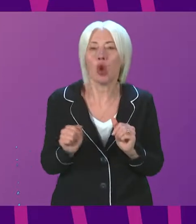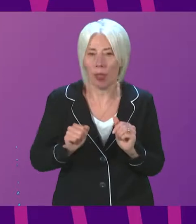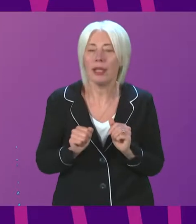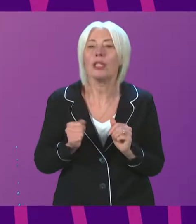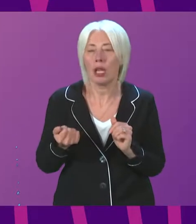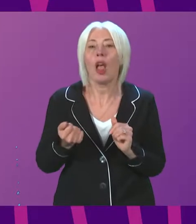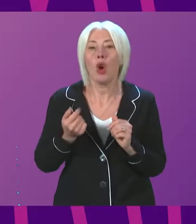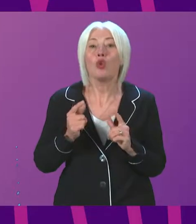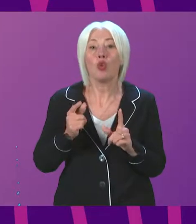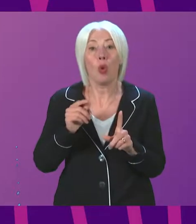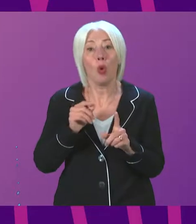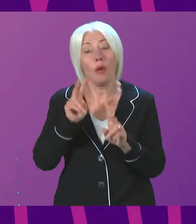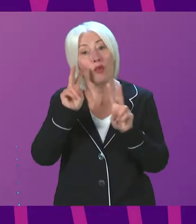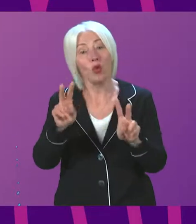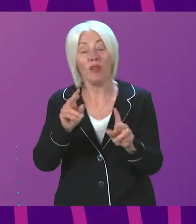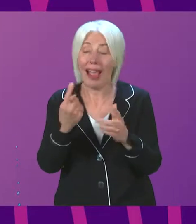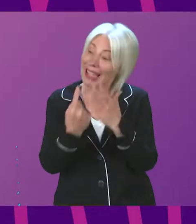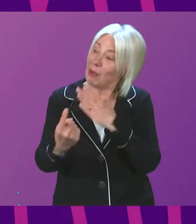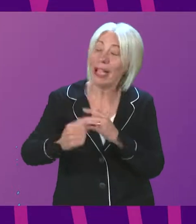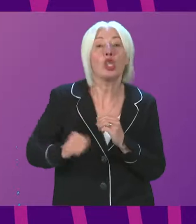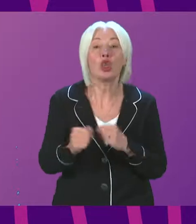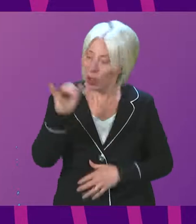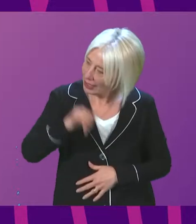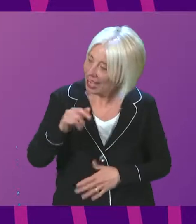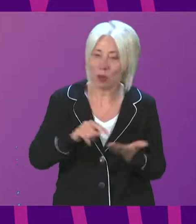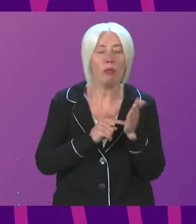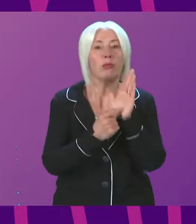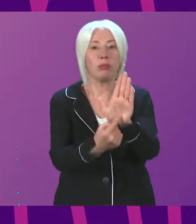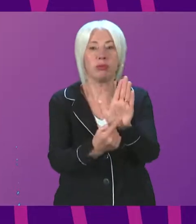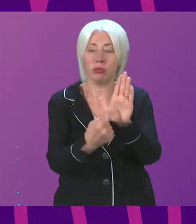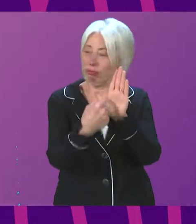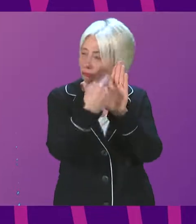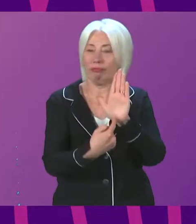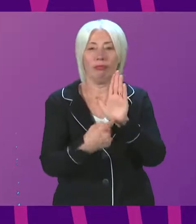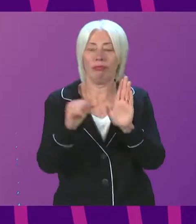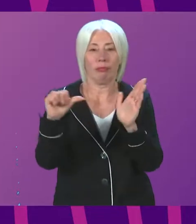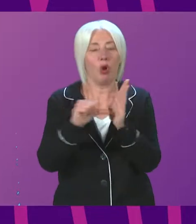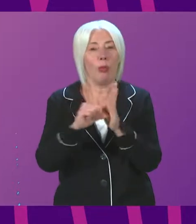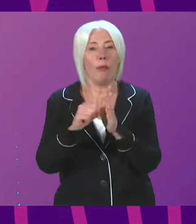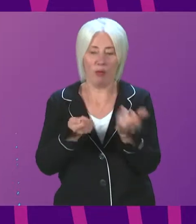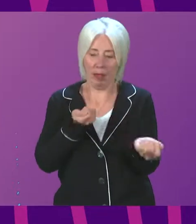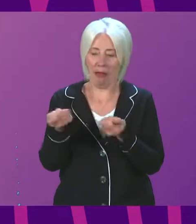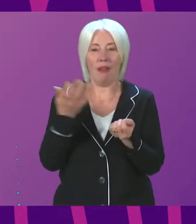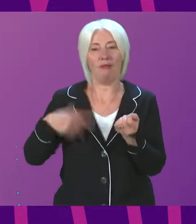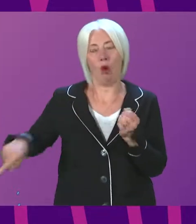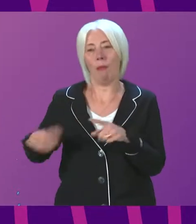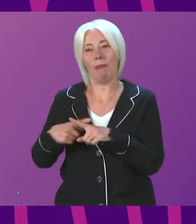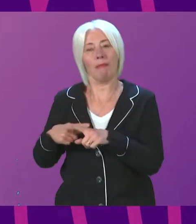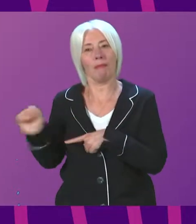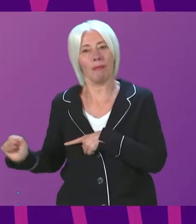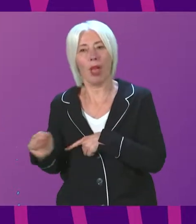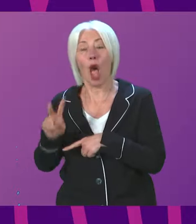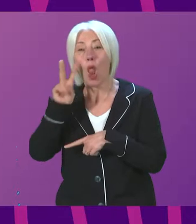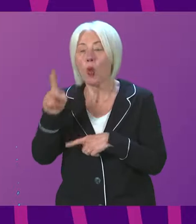prospectus for an independent Scotland, yes, will set out the deficiencies of being governed by Westminster and it will point to small independent